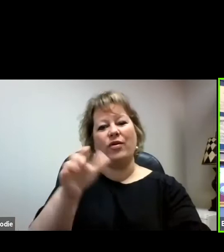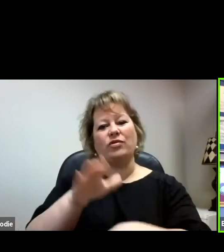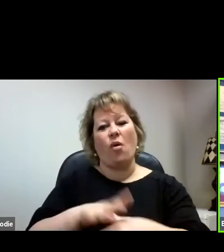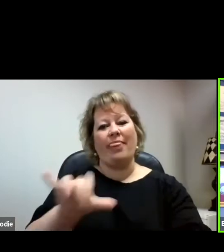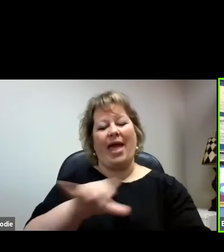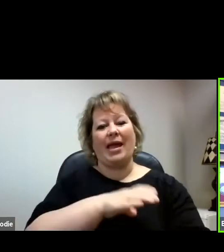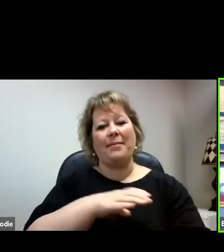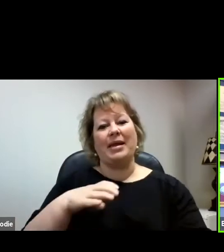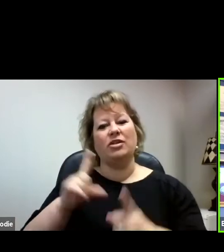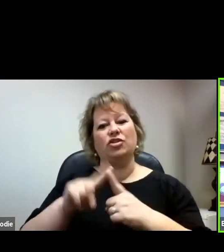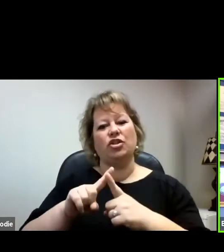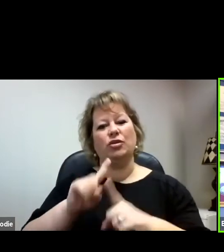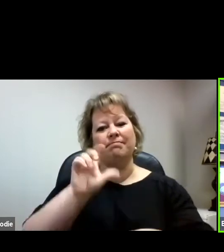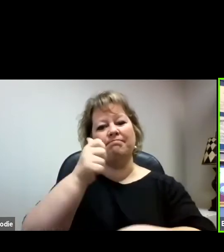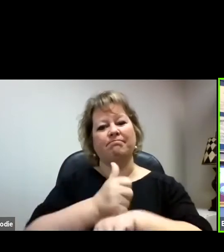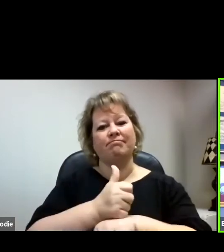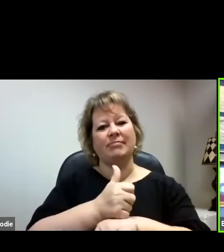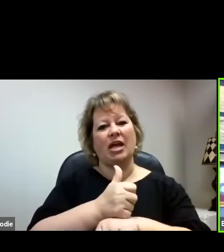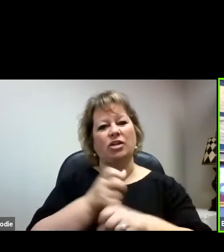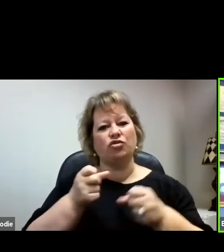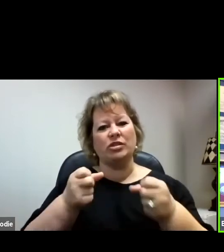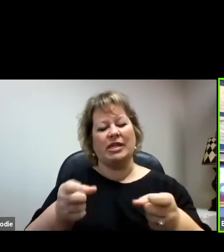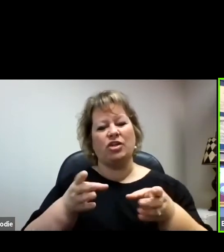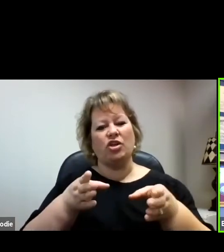to form a strategic plan